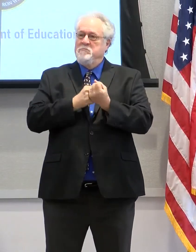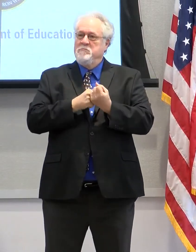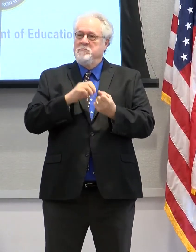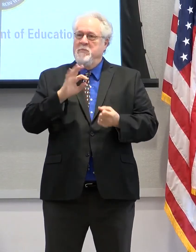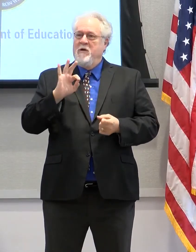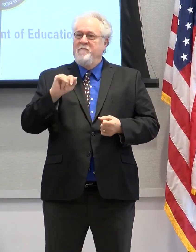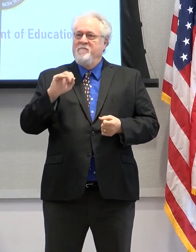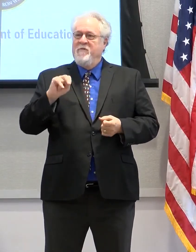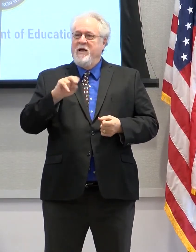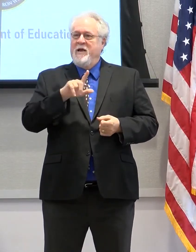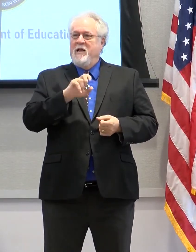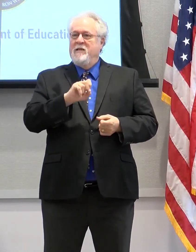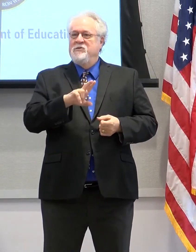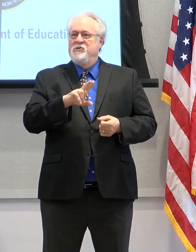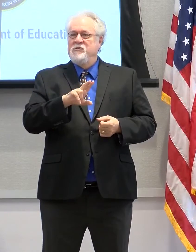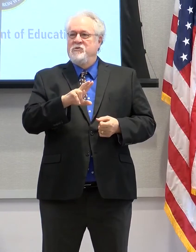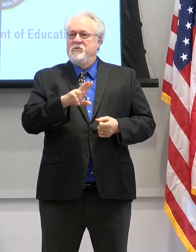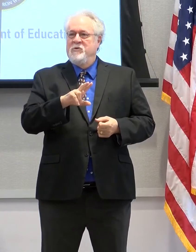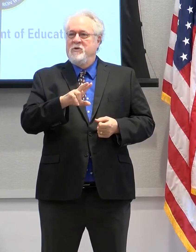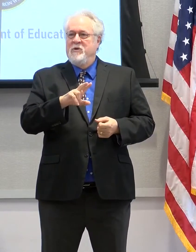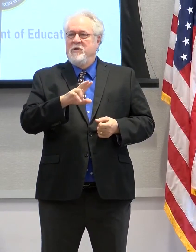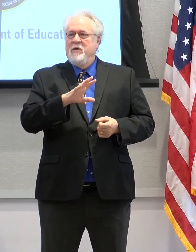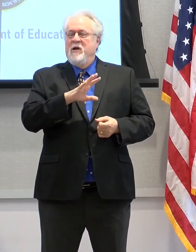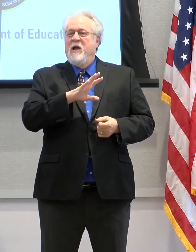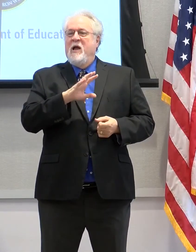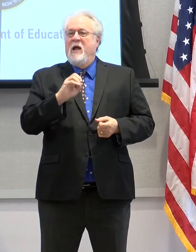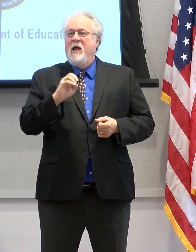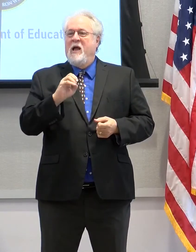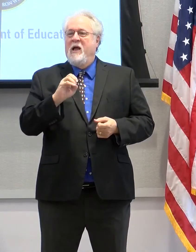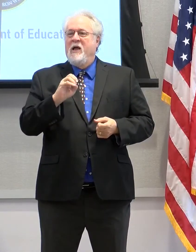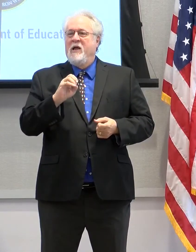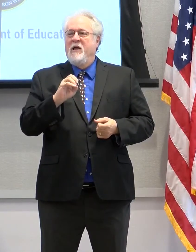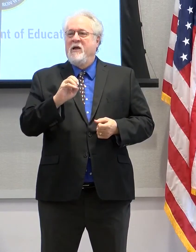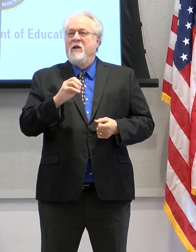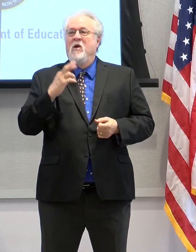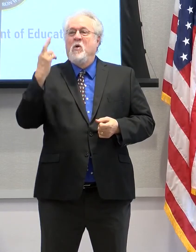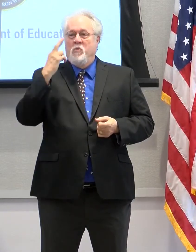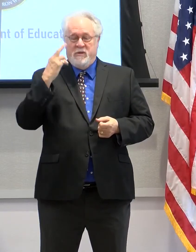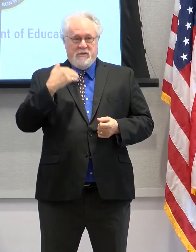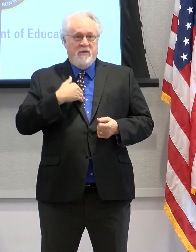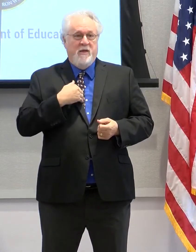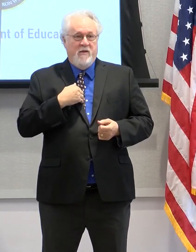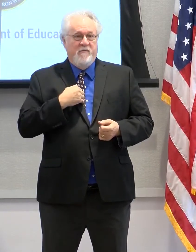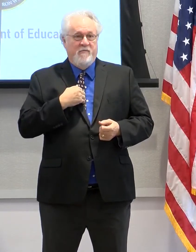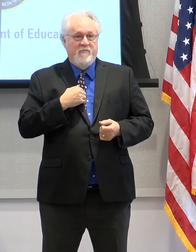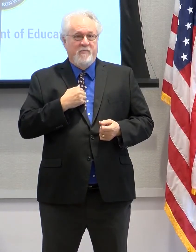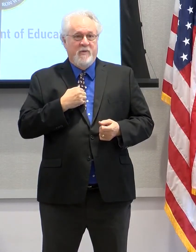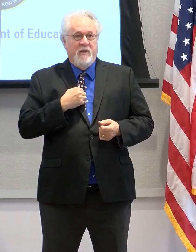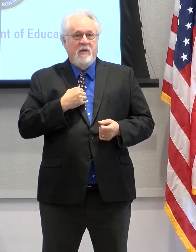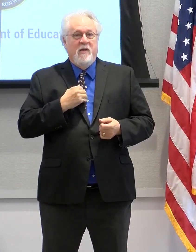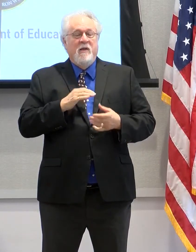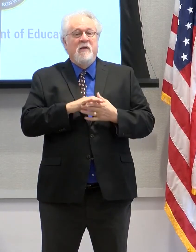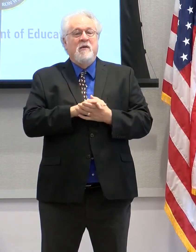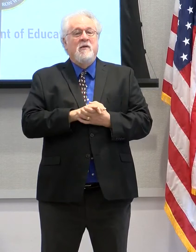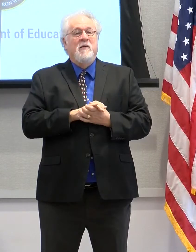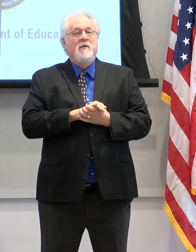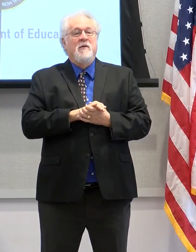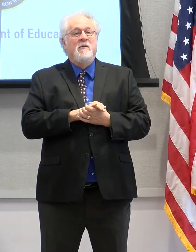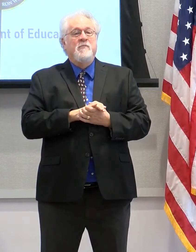of LSU, and it's for a reason. It's in keeping with